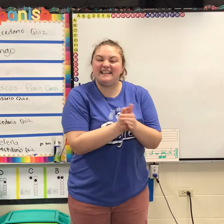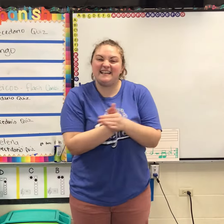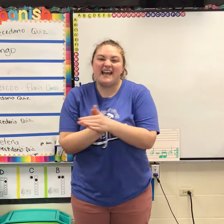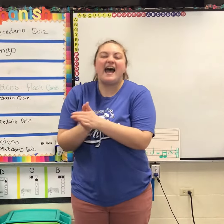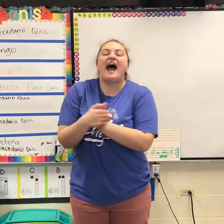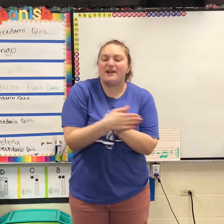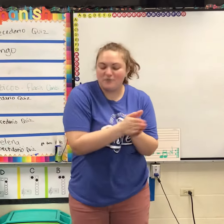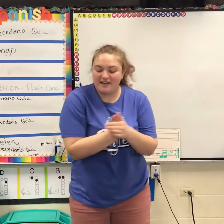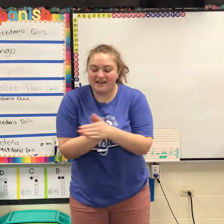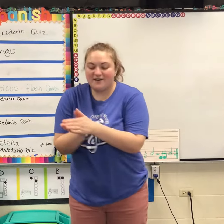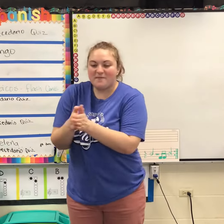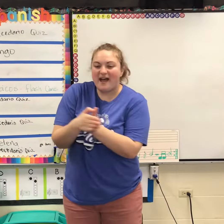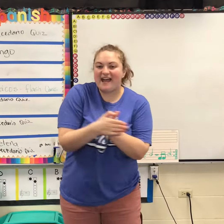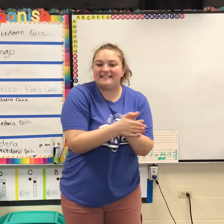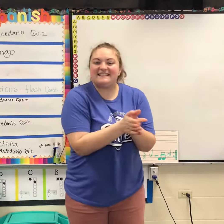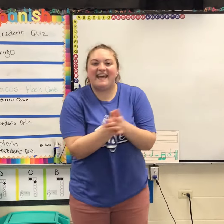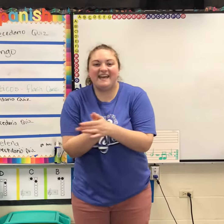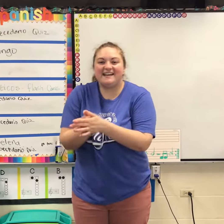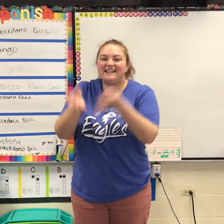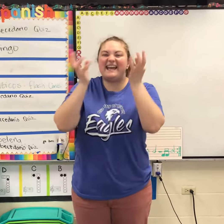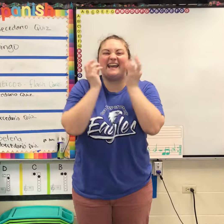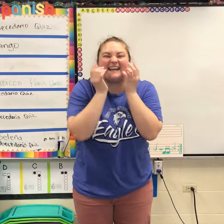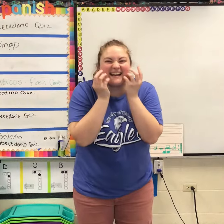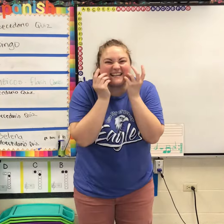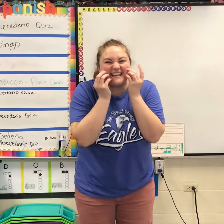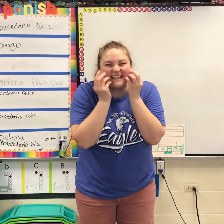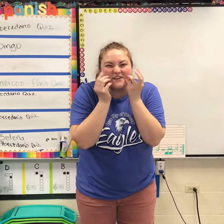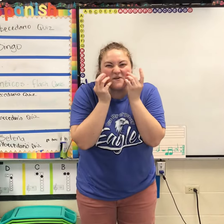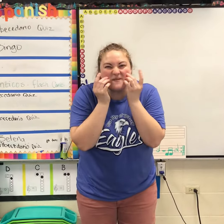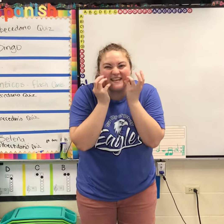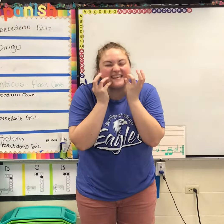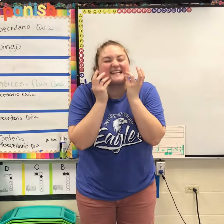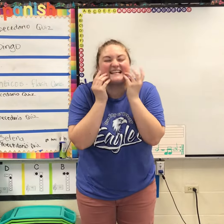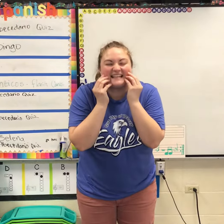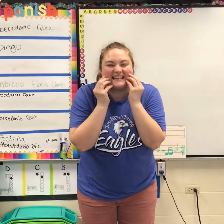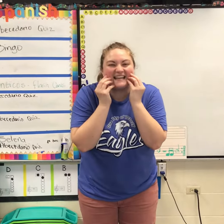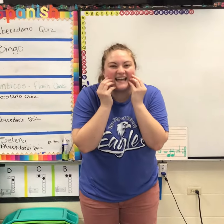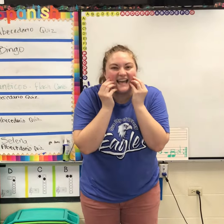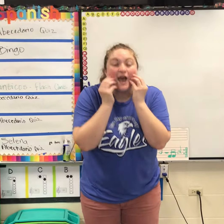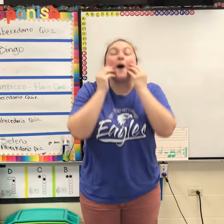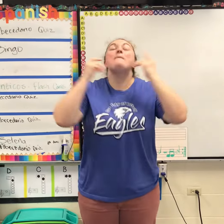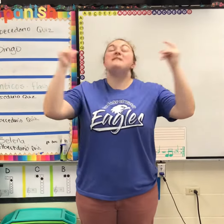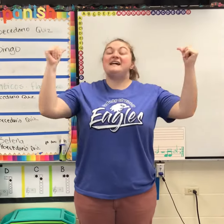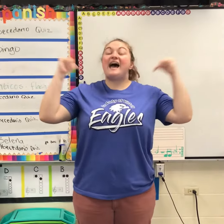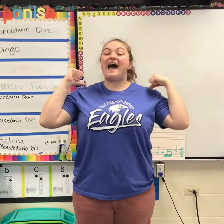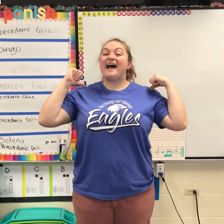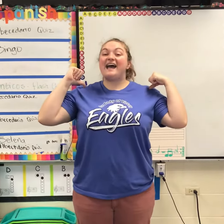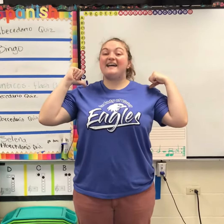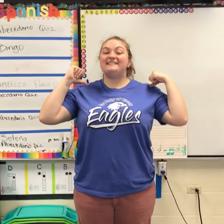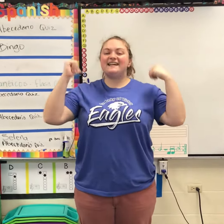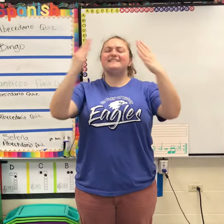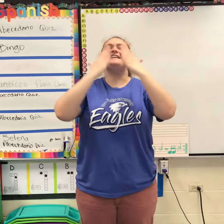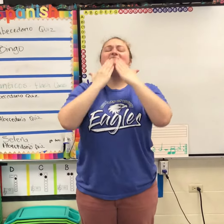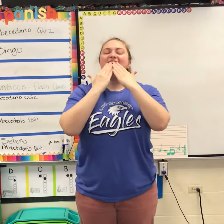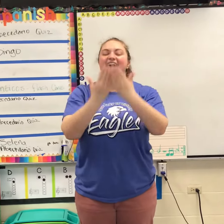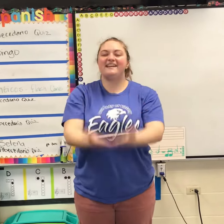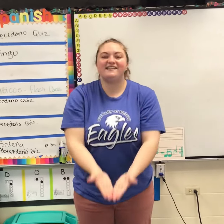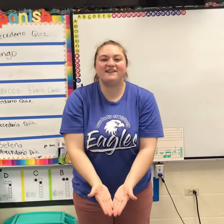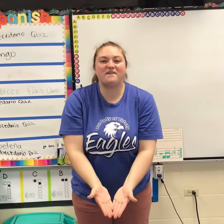I'd wiggle my tail and I'd giggle with glee. But I just thank you